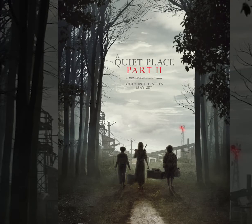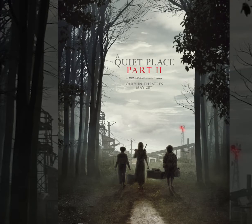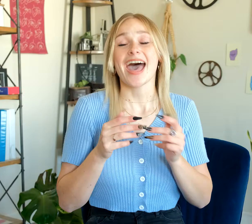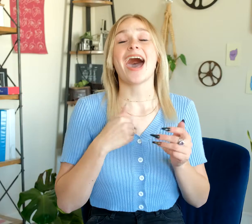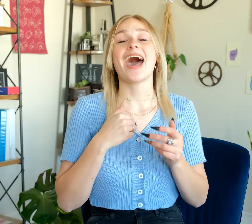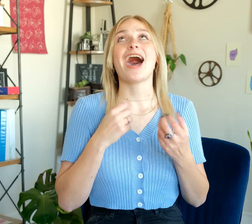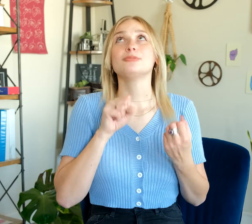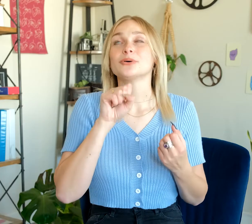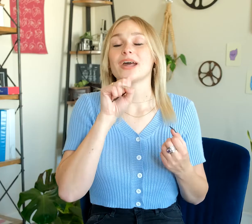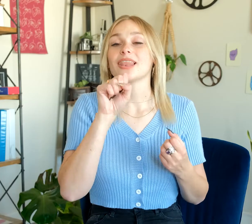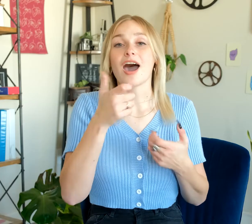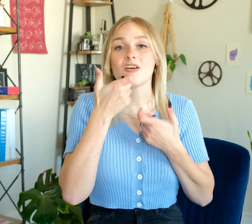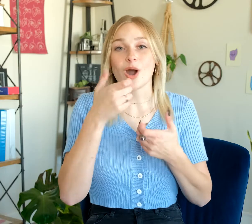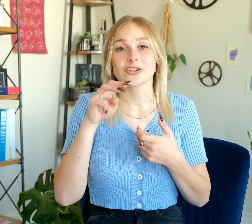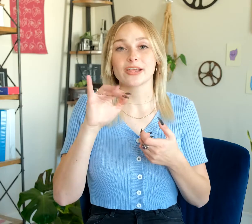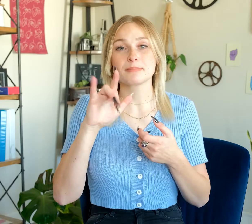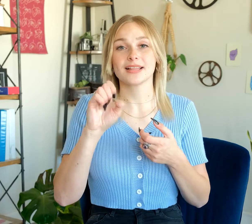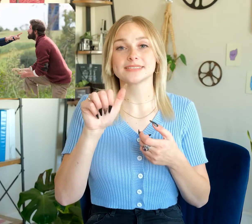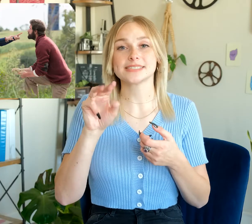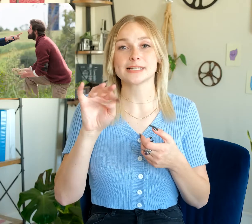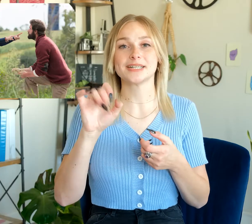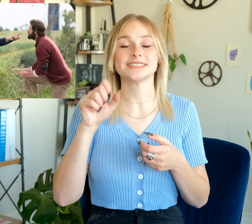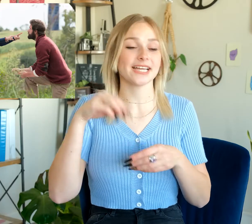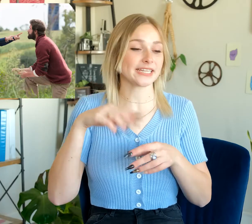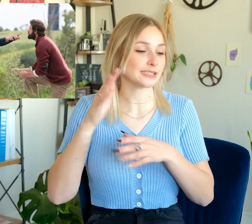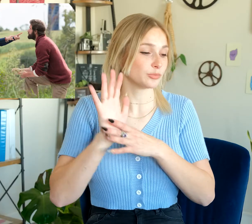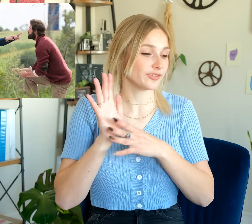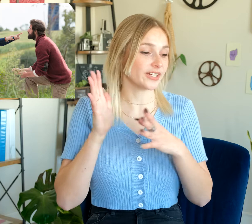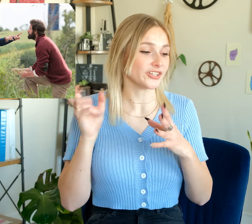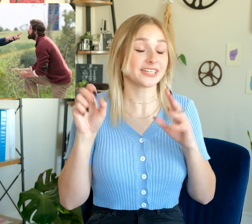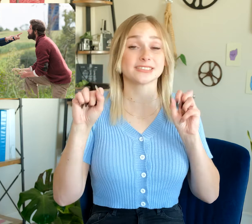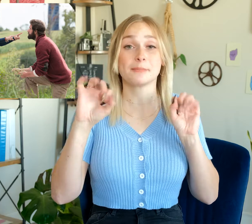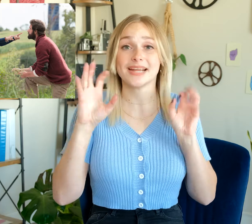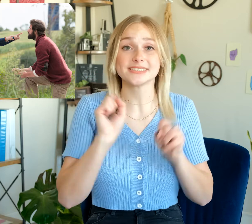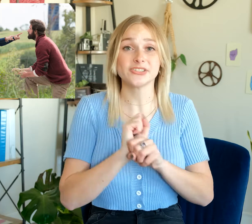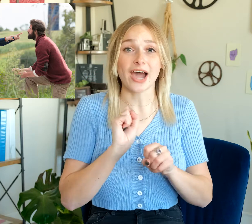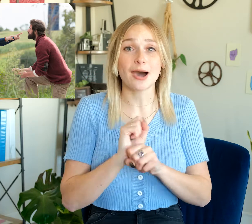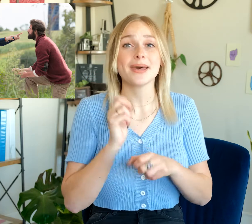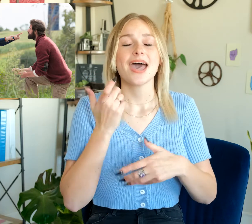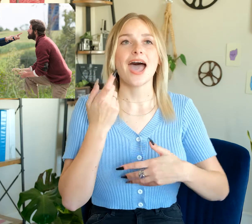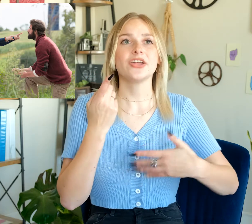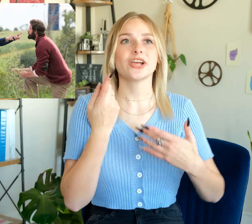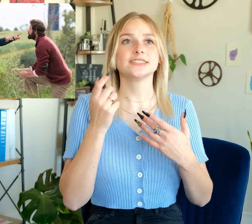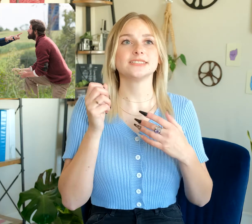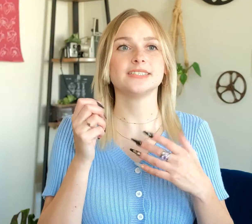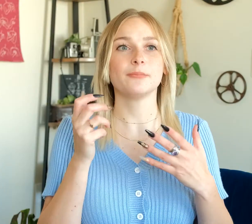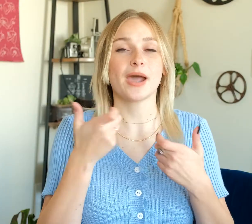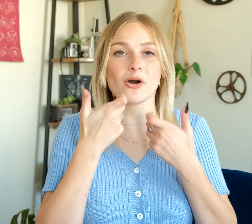I absolutely love watching Millicent Simmons in this movie. It's just an amazing job. And just being able